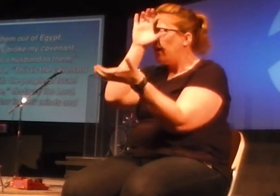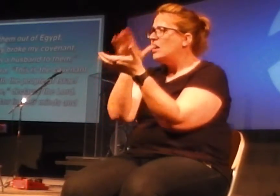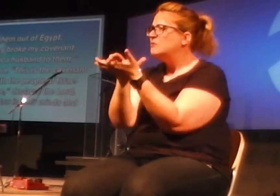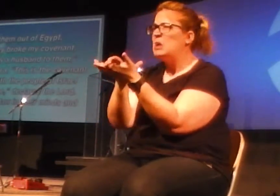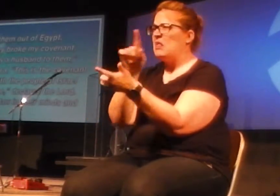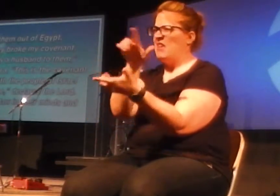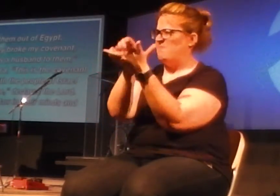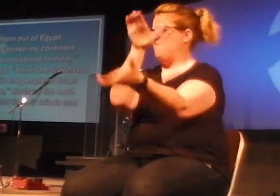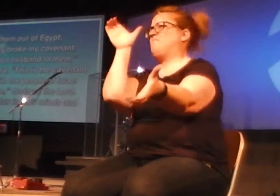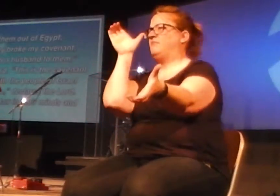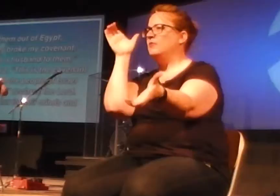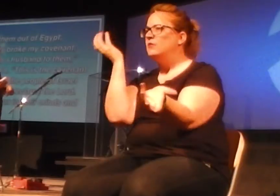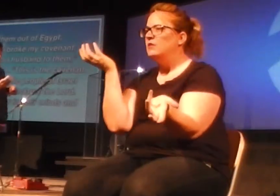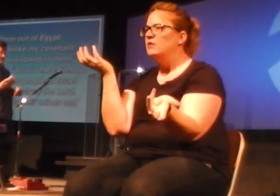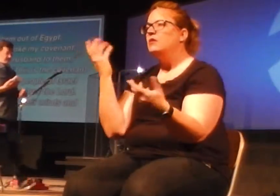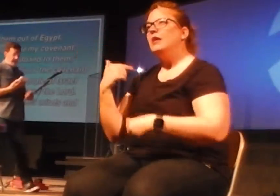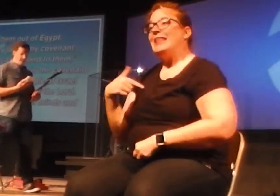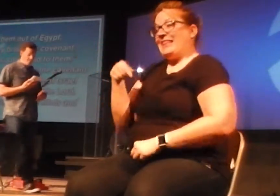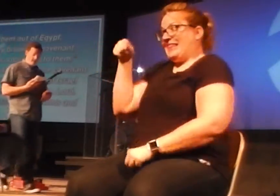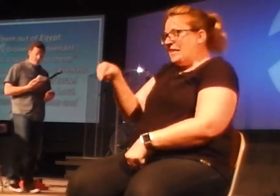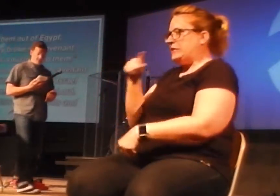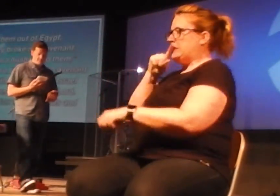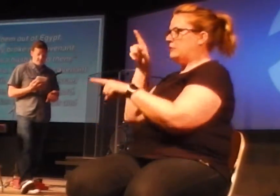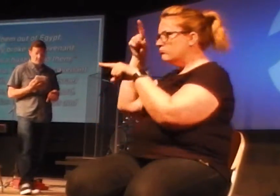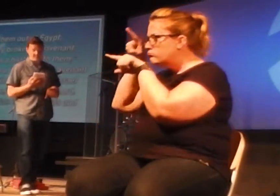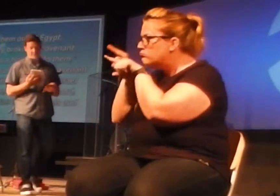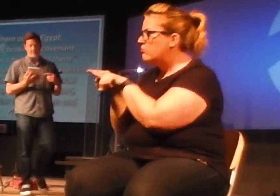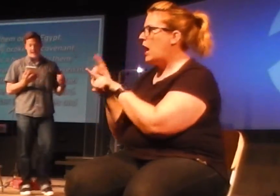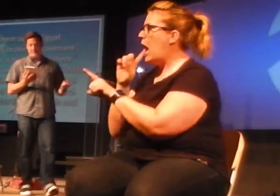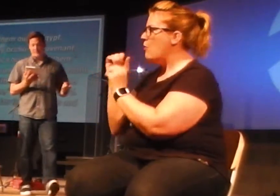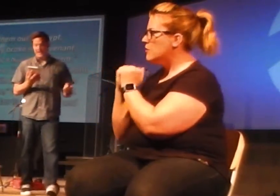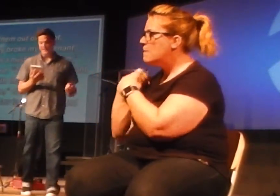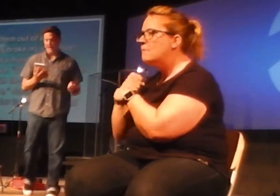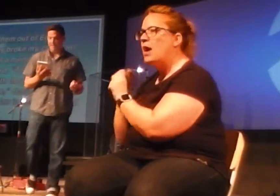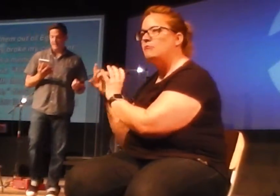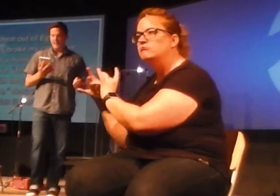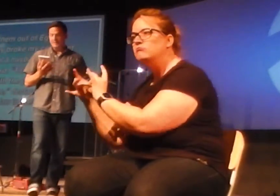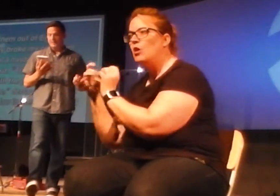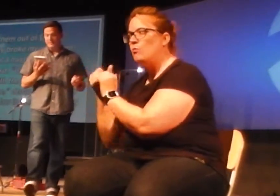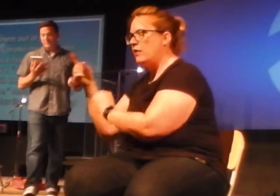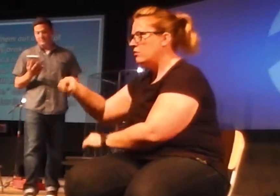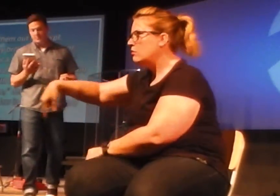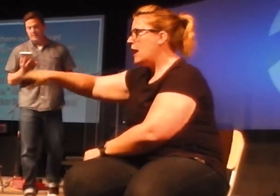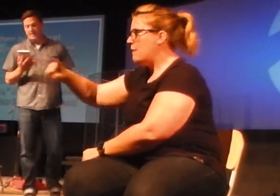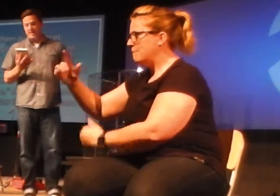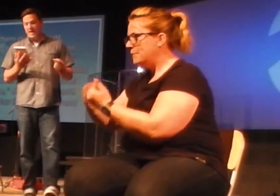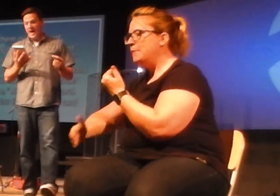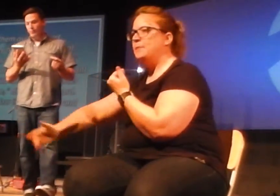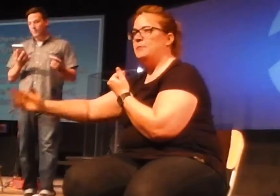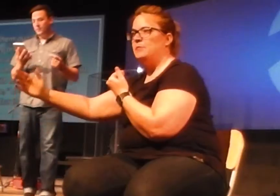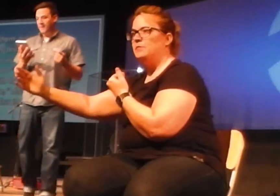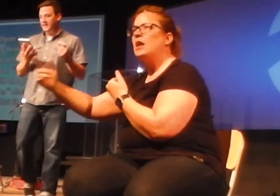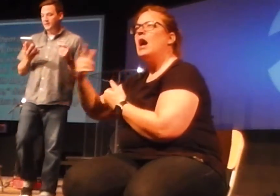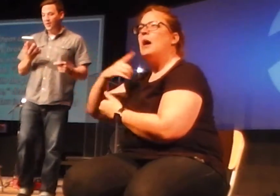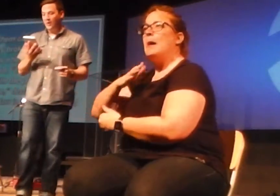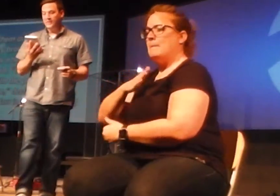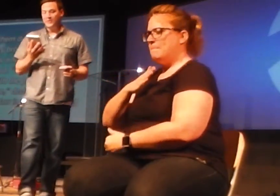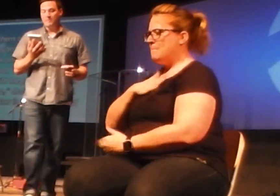Lord. This is the covenant I will make with the people of Israel after that time, declares the Lord. I will put my law in their